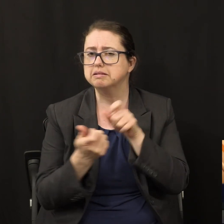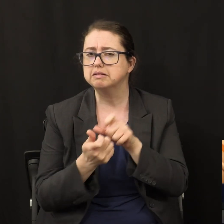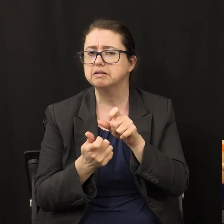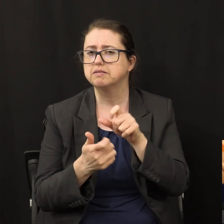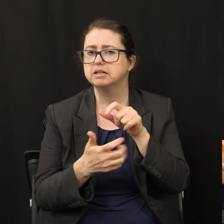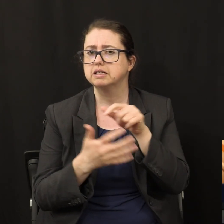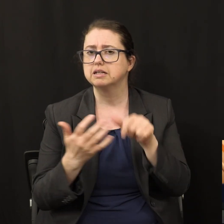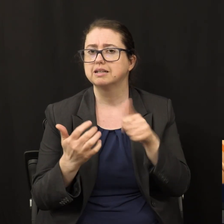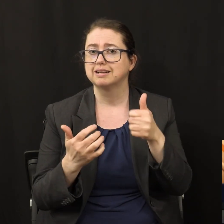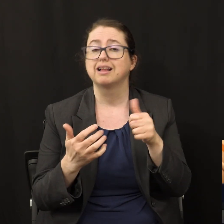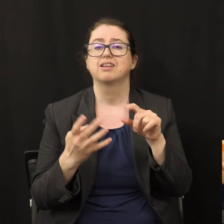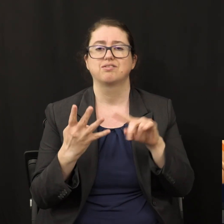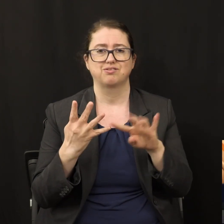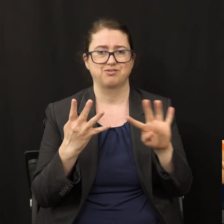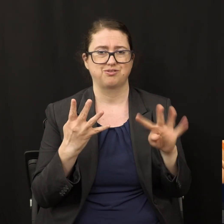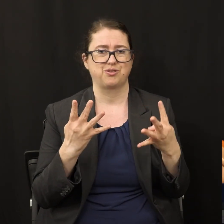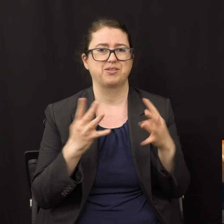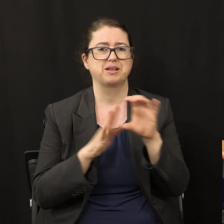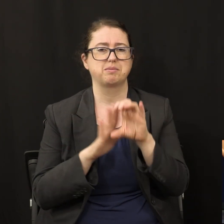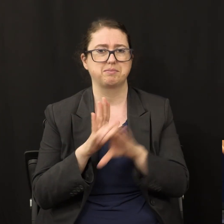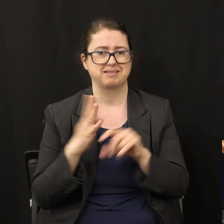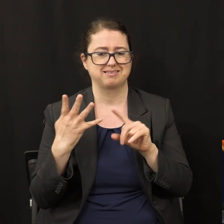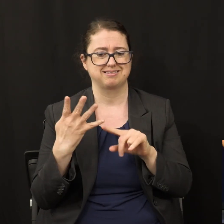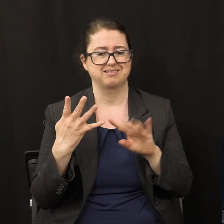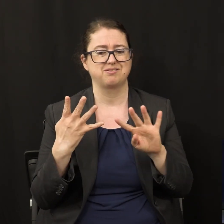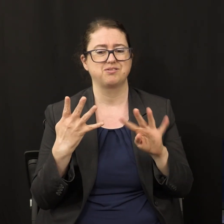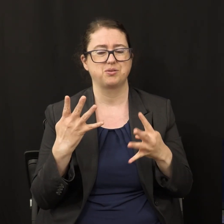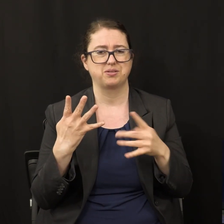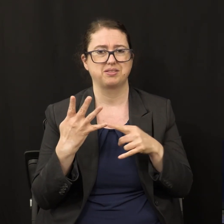the fourth don't miss the 630 meeting today